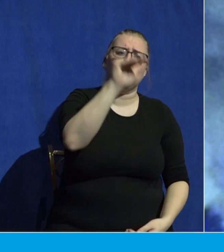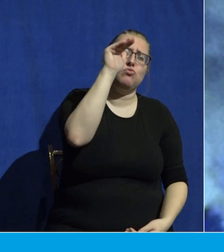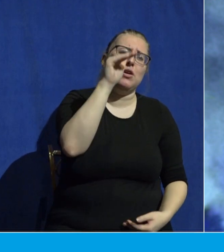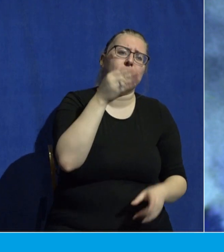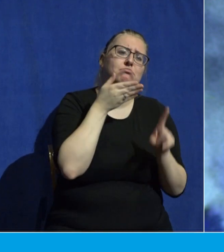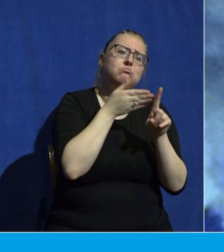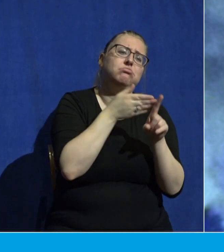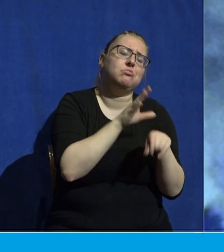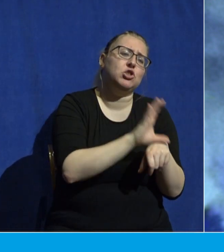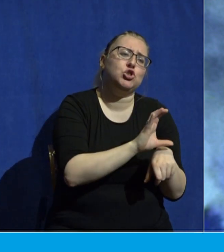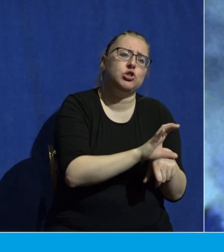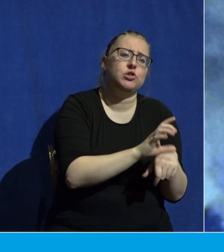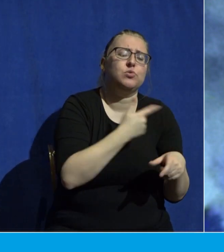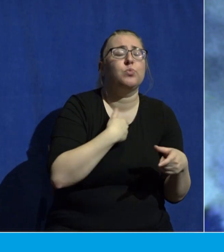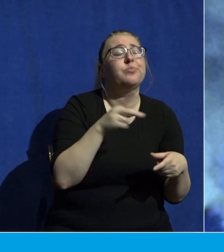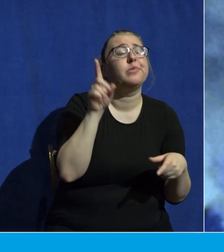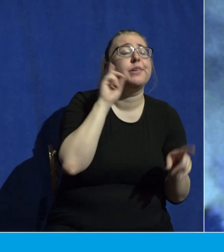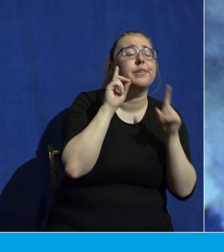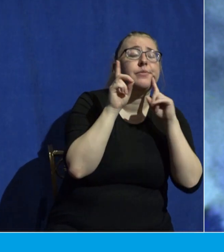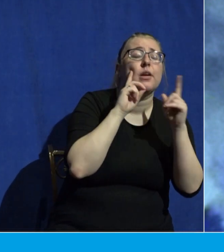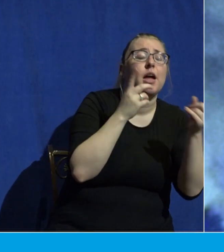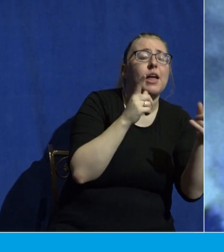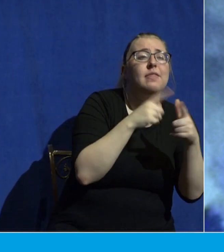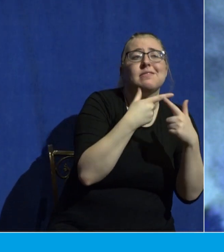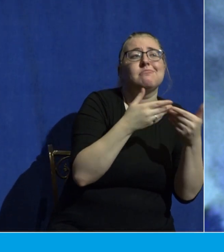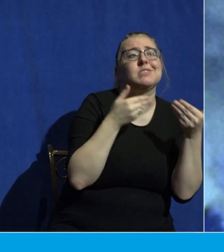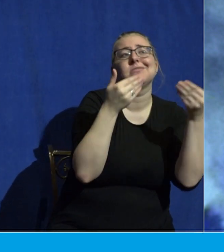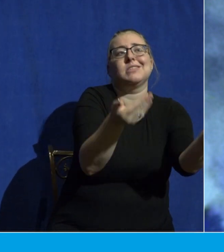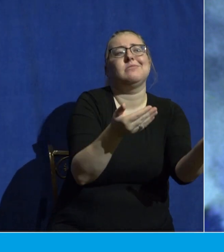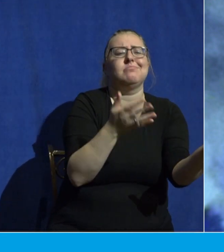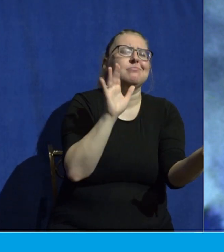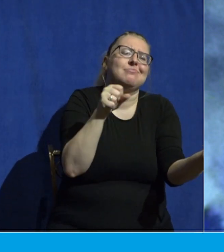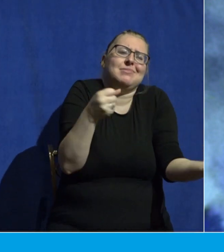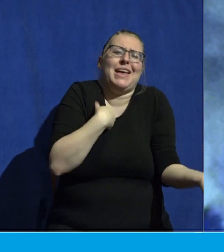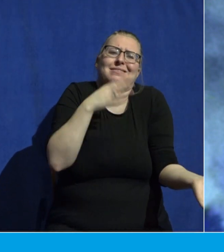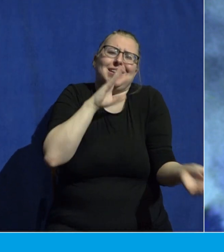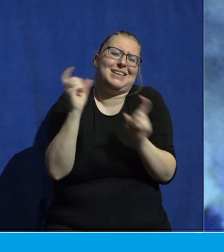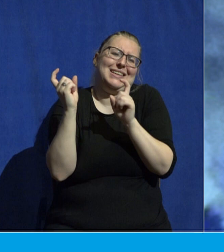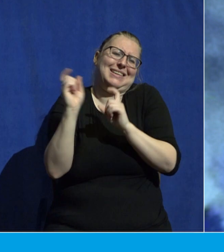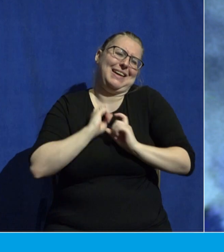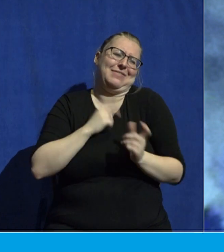on about our day. Yeah, God gave us our son and then move right on of what's next in life.